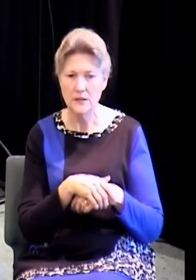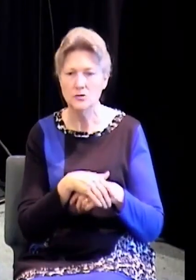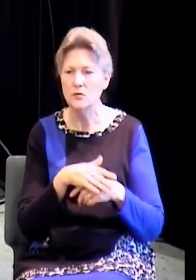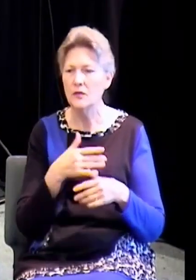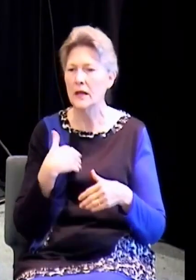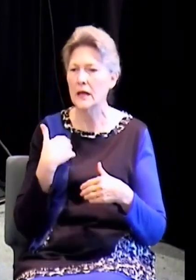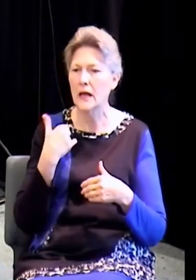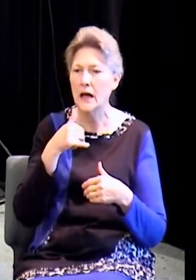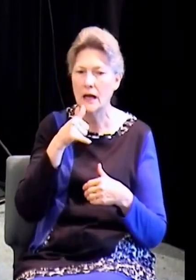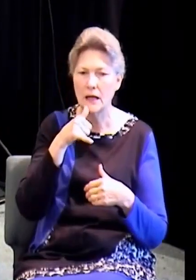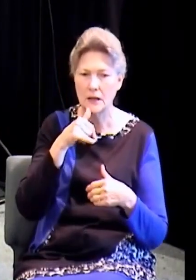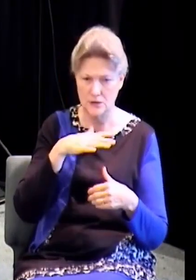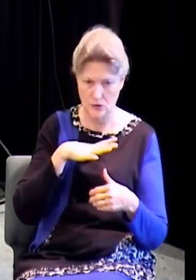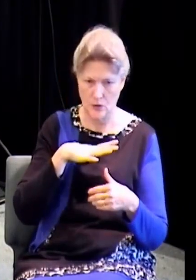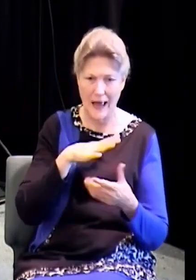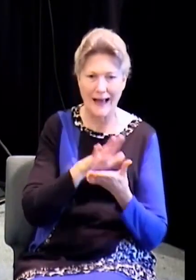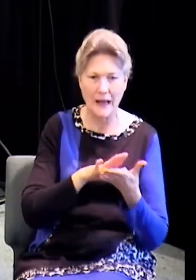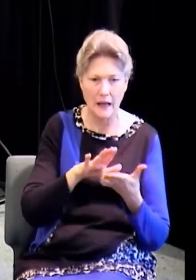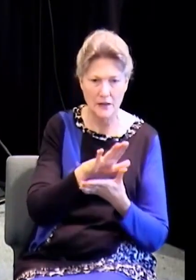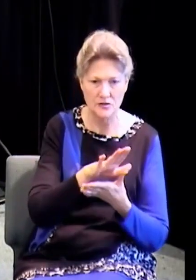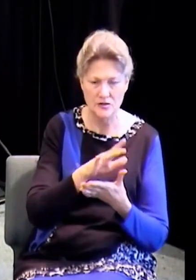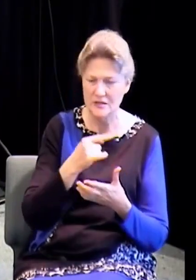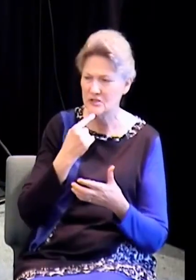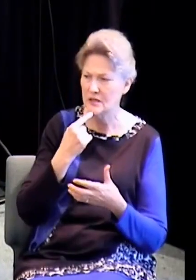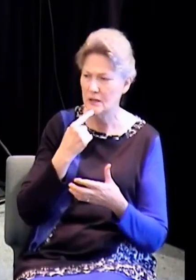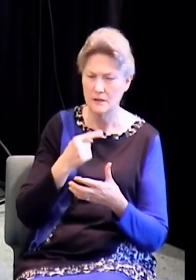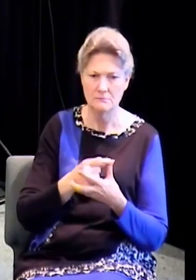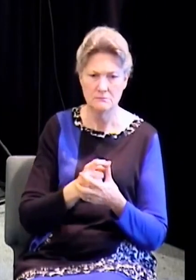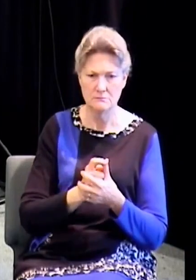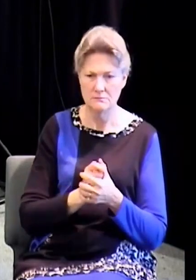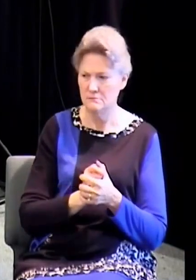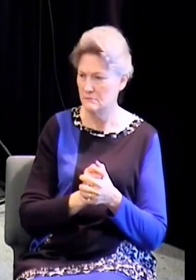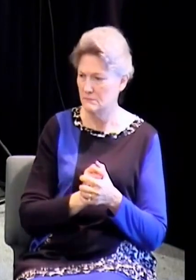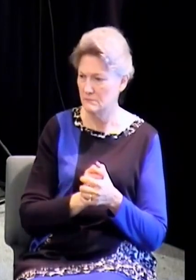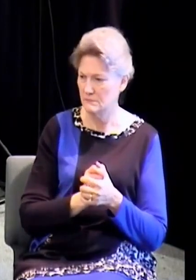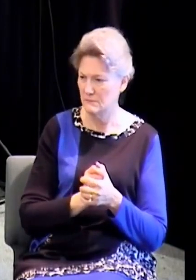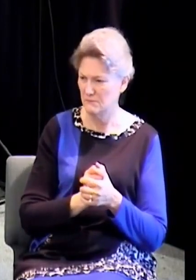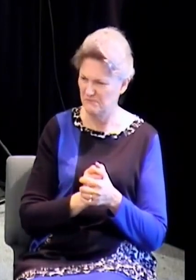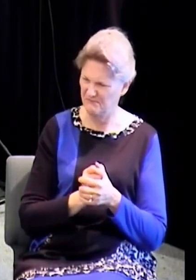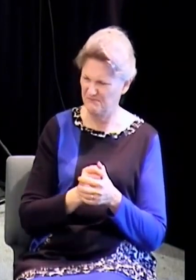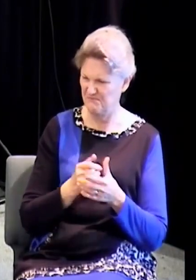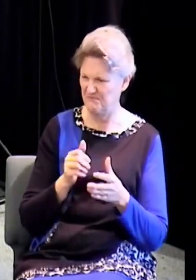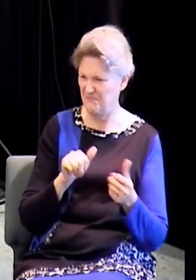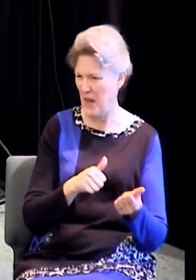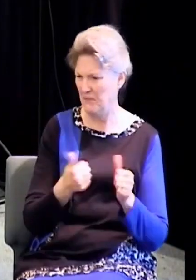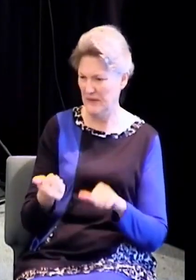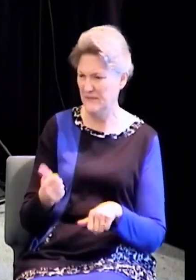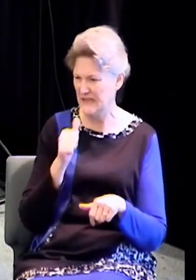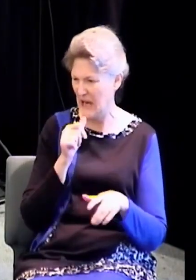I'm done. She got up and left. Didn't like the word. The word is very self-explaining.